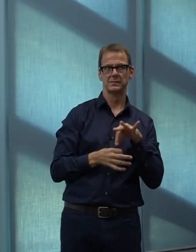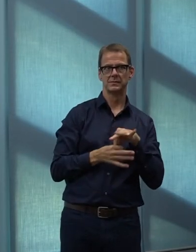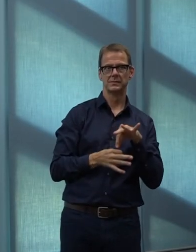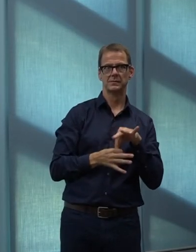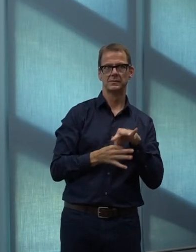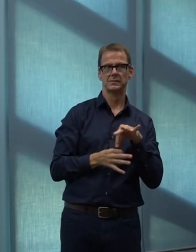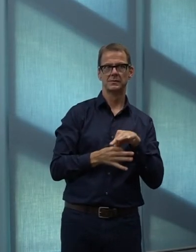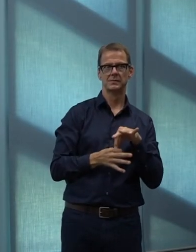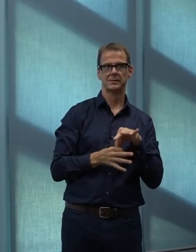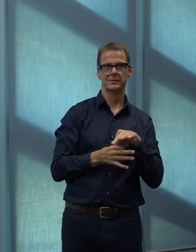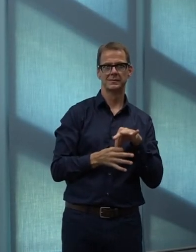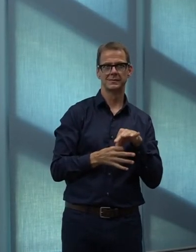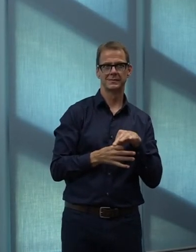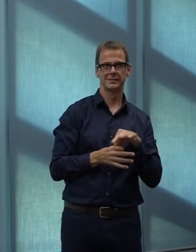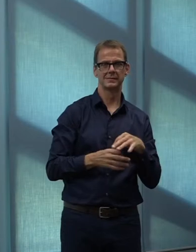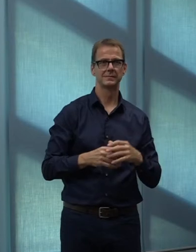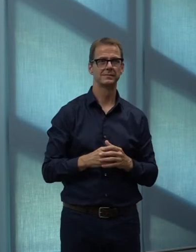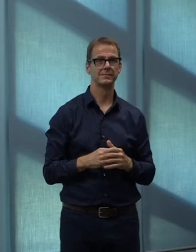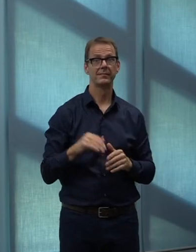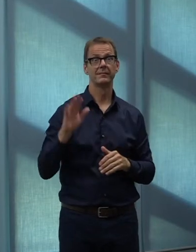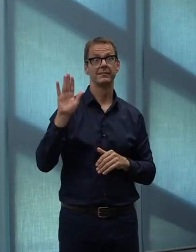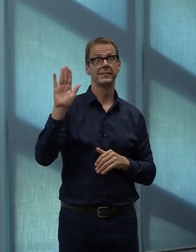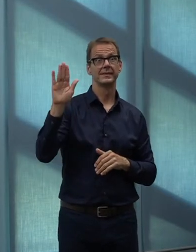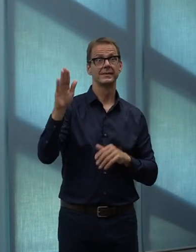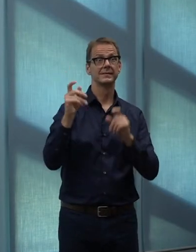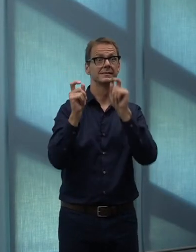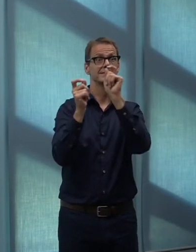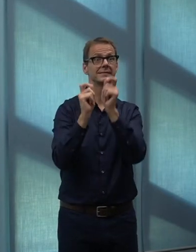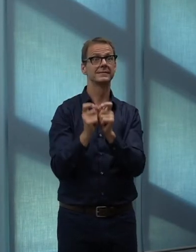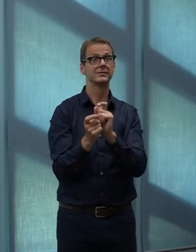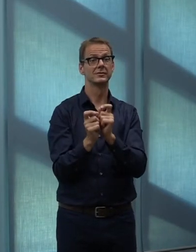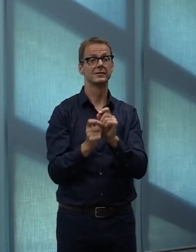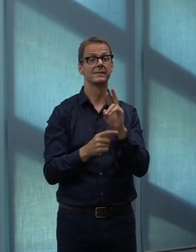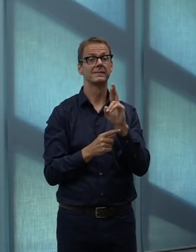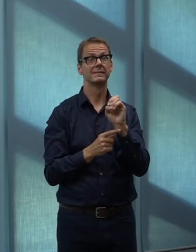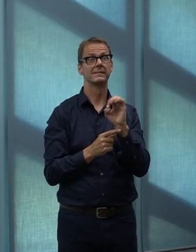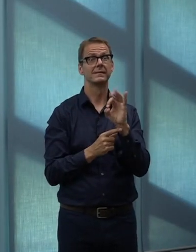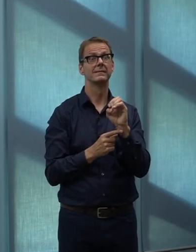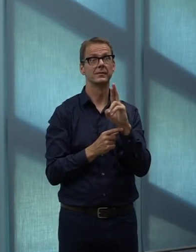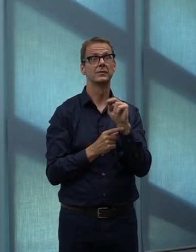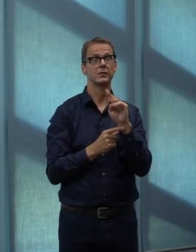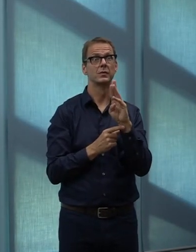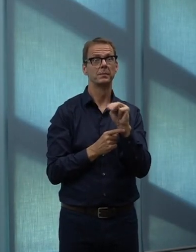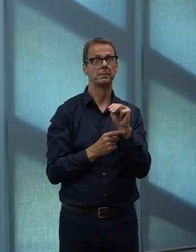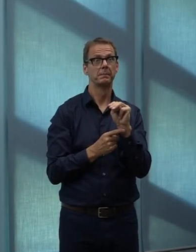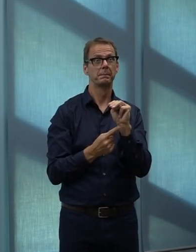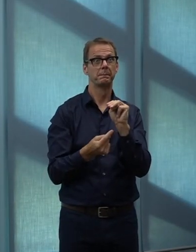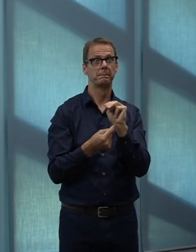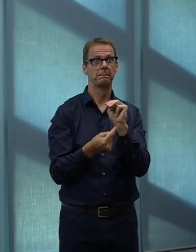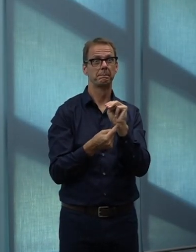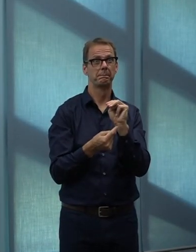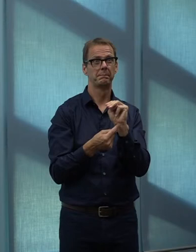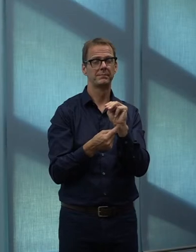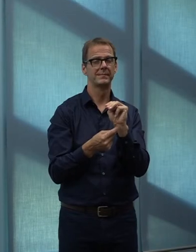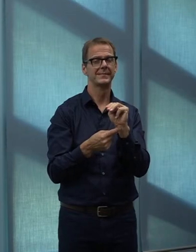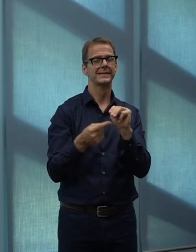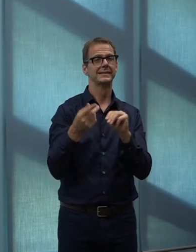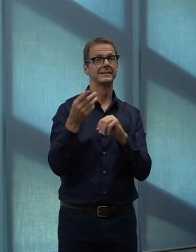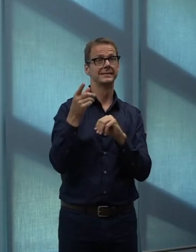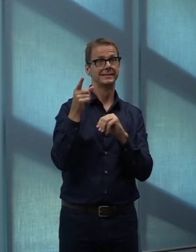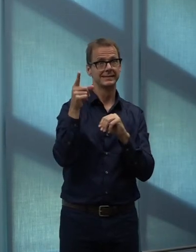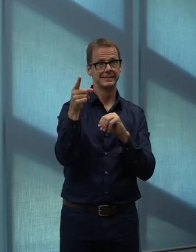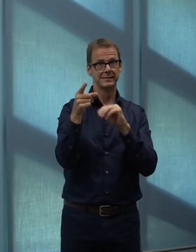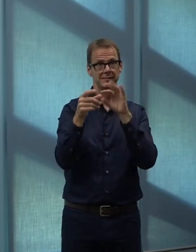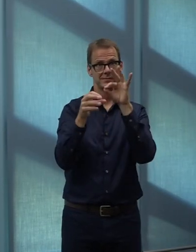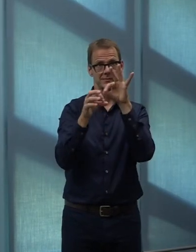our ballots. So that is their decision. So position is clear on it. But to the extent that